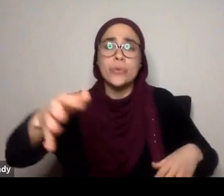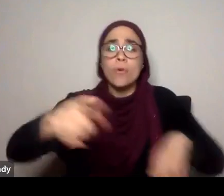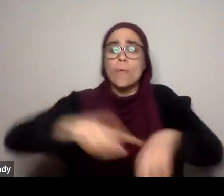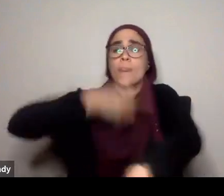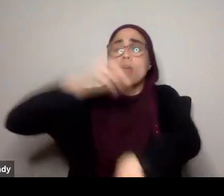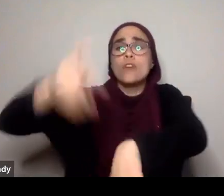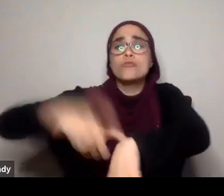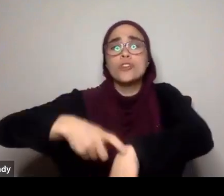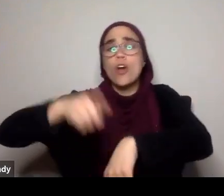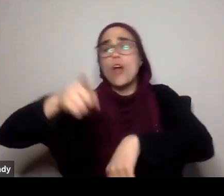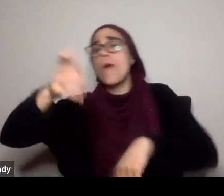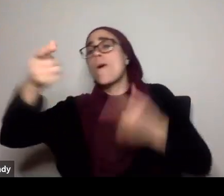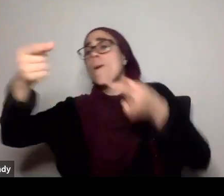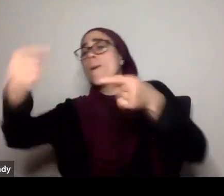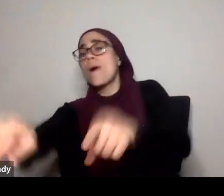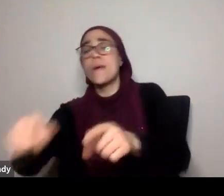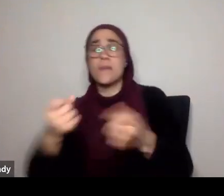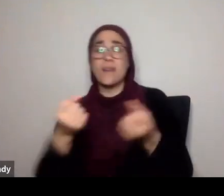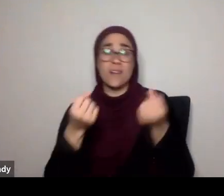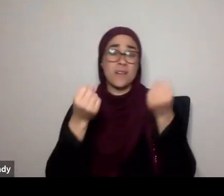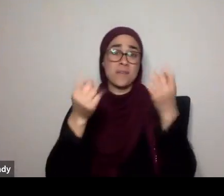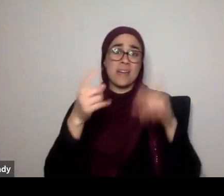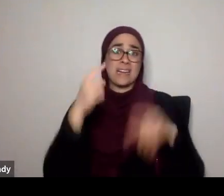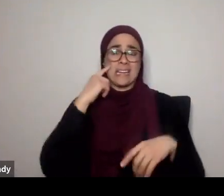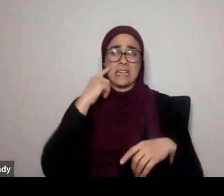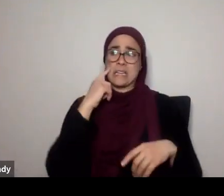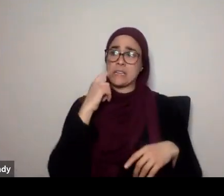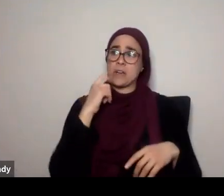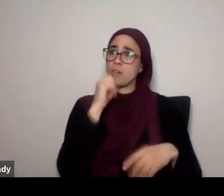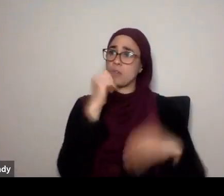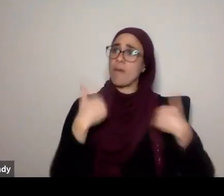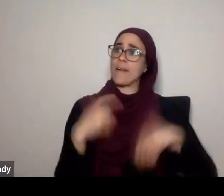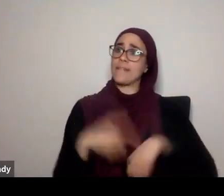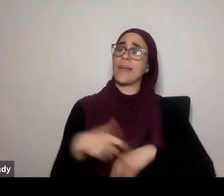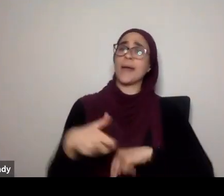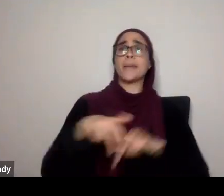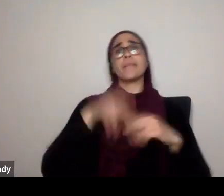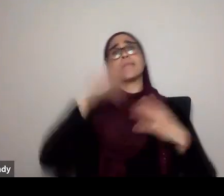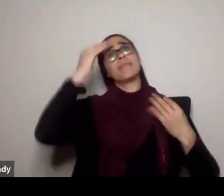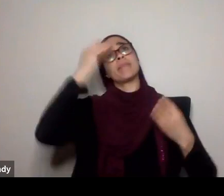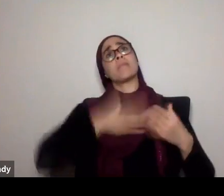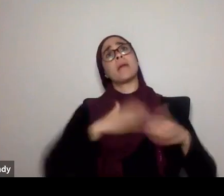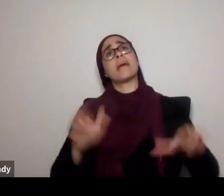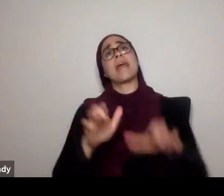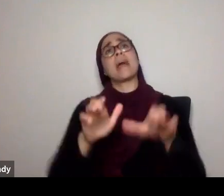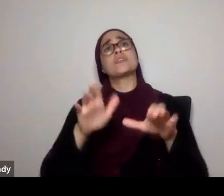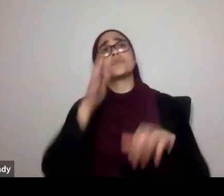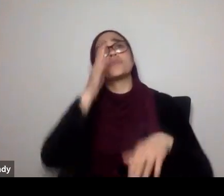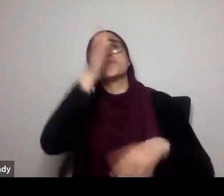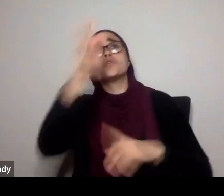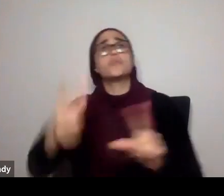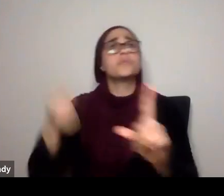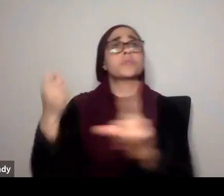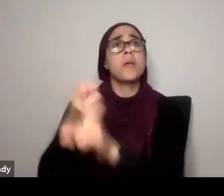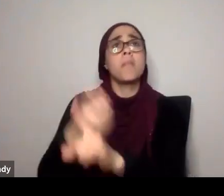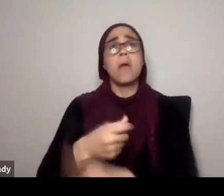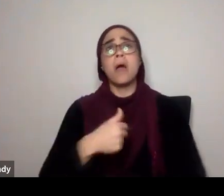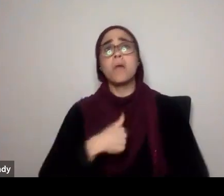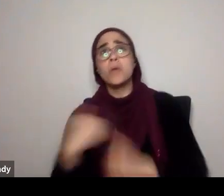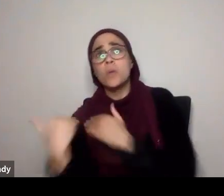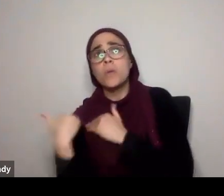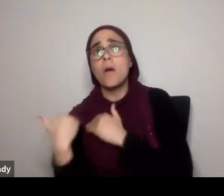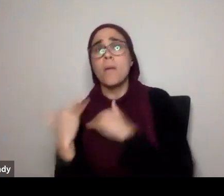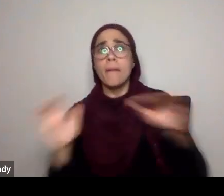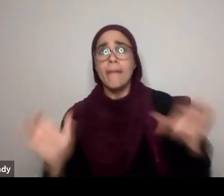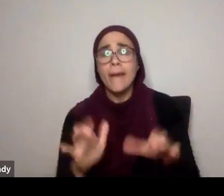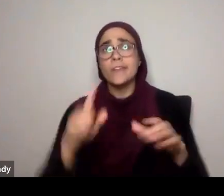many of us say, we don't have the luxury to sit back, and to think about, you know the long term implications of our actions, we don't have the time to think, and hold ourselves accountable, and engage